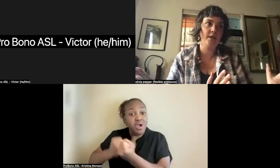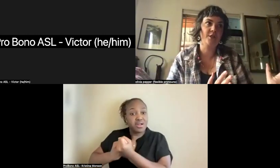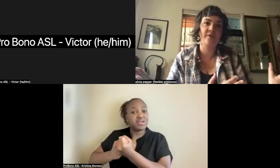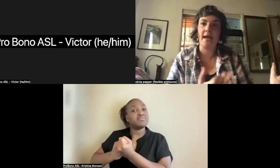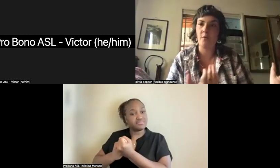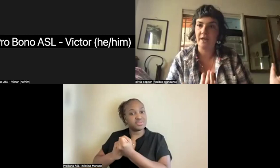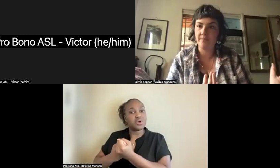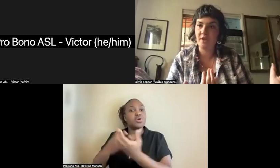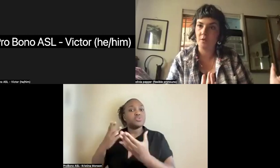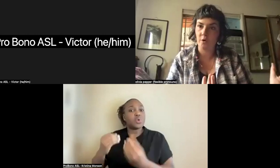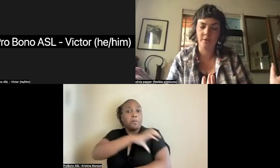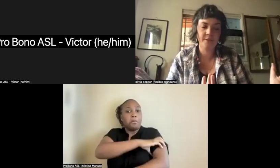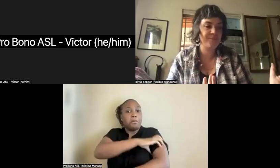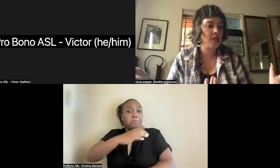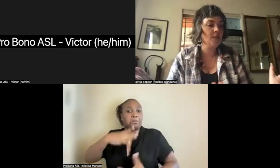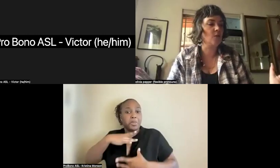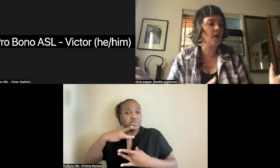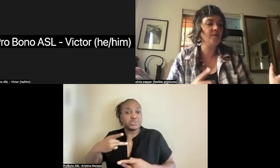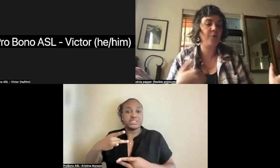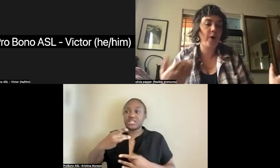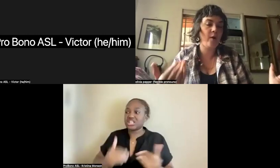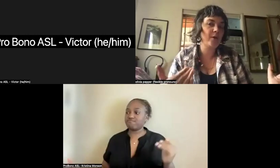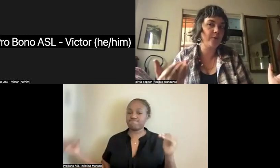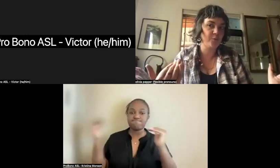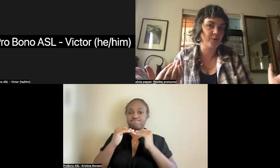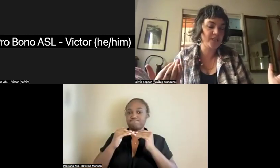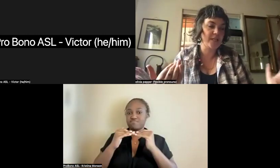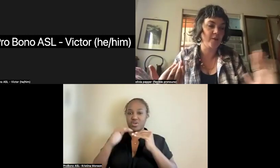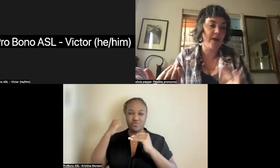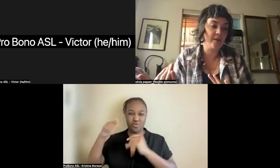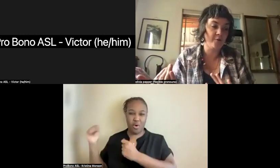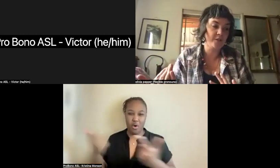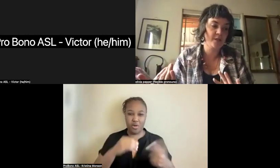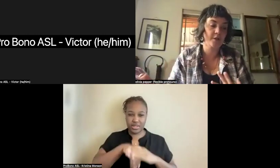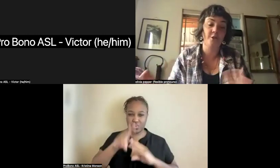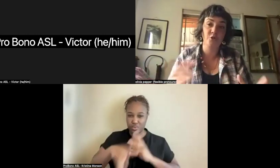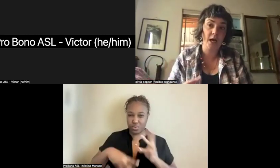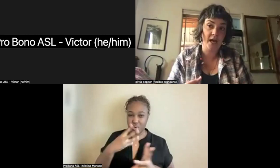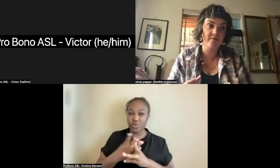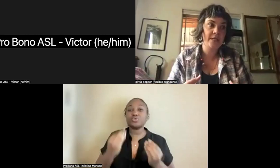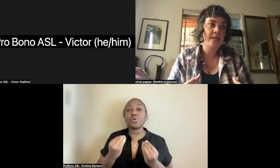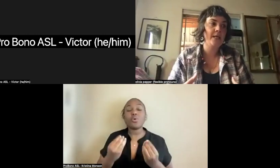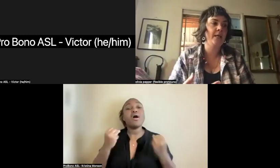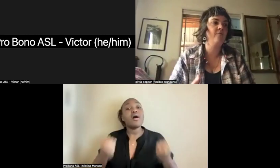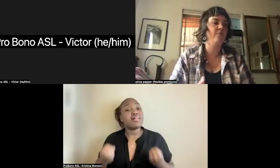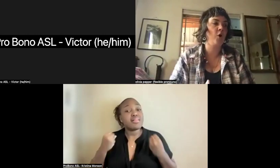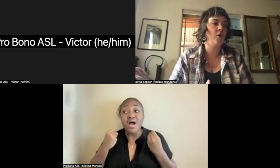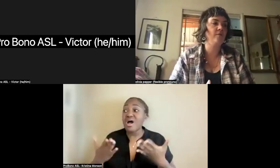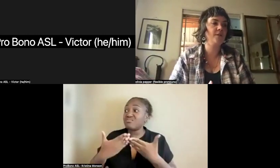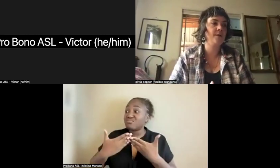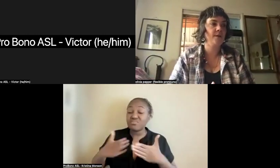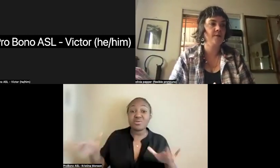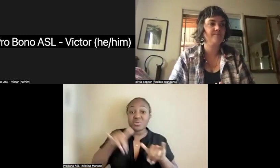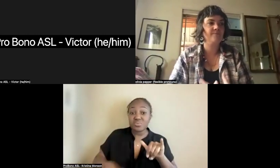achieving equity in the world. So a lot of their public rituals that the Mathers contrived involved